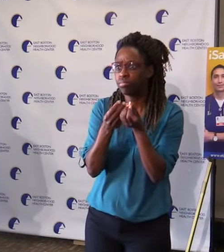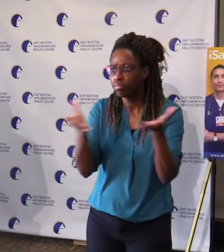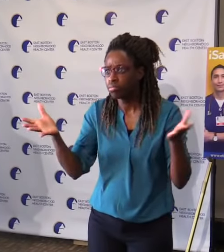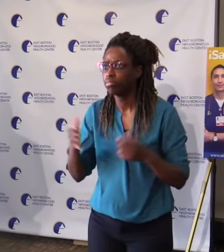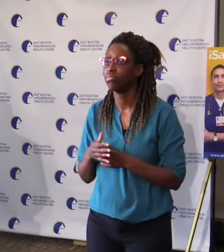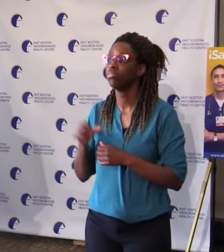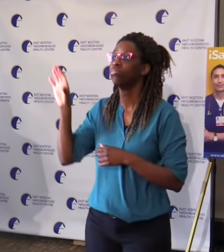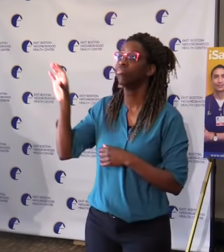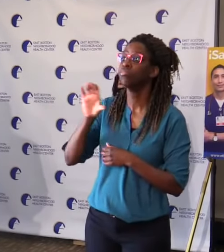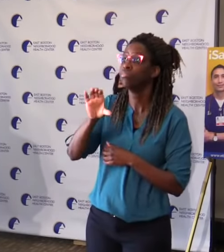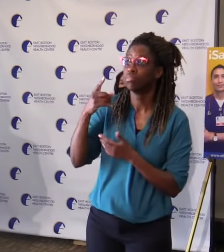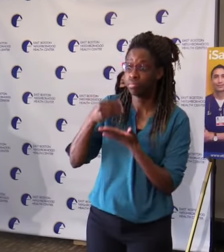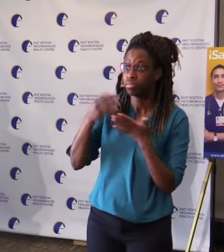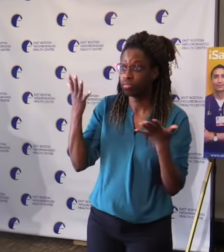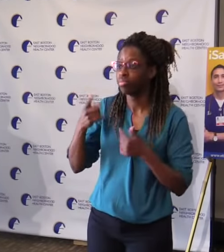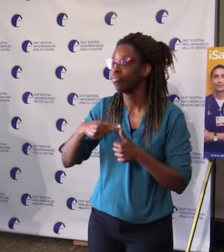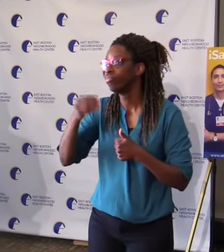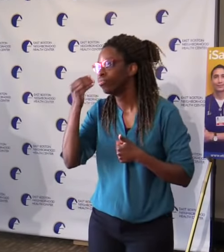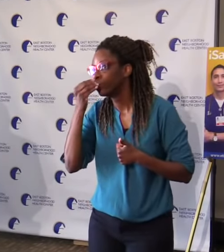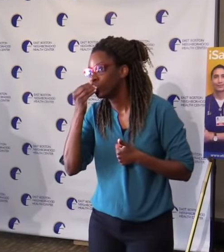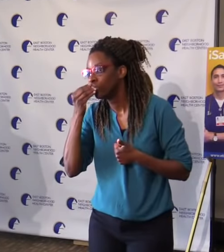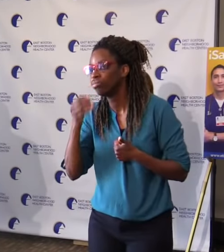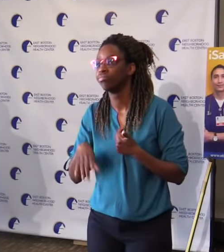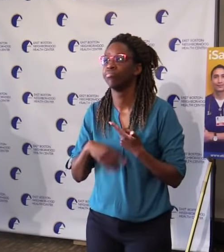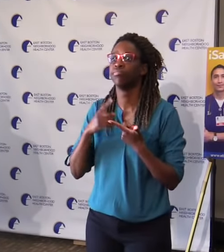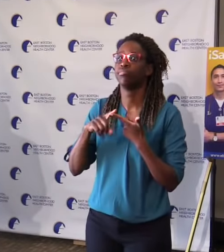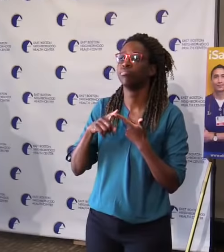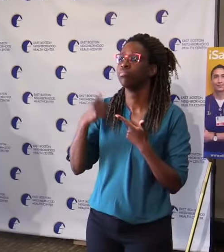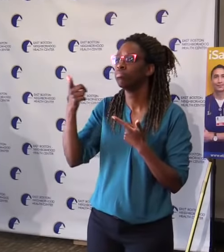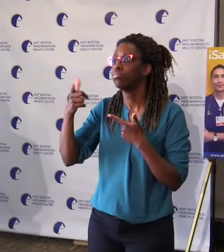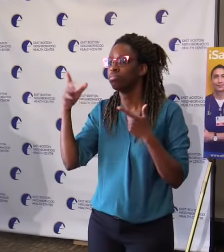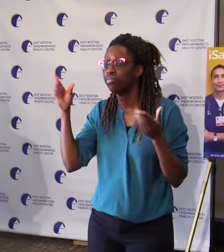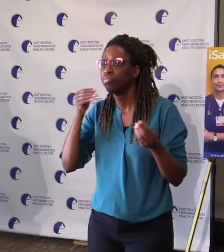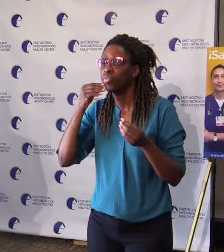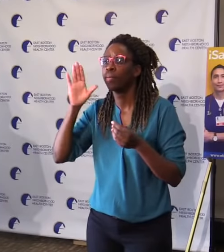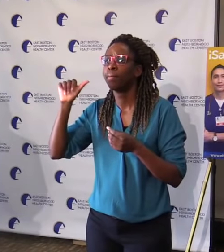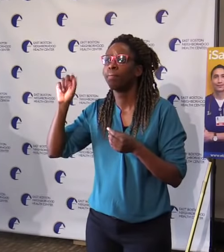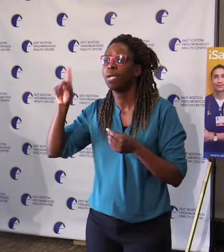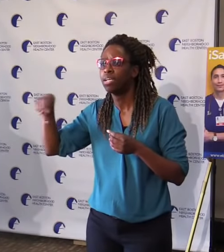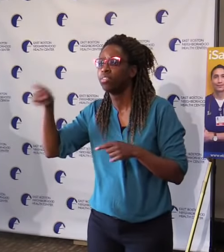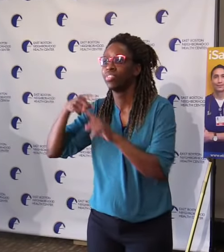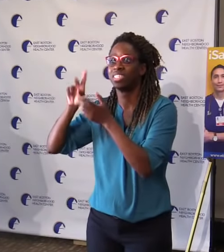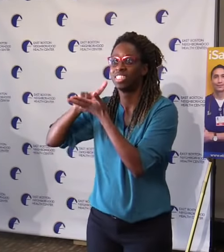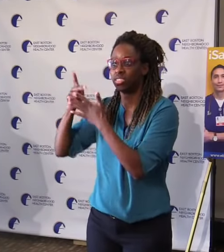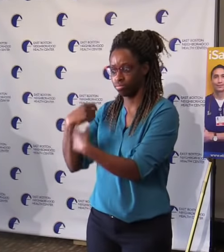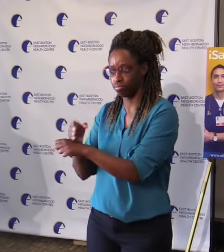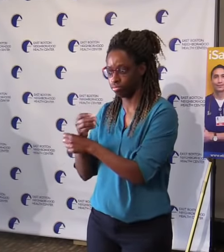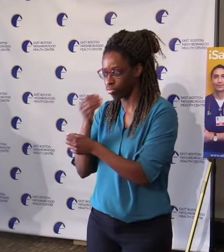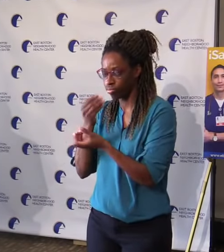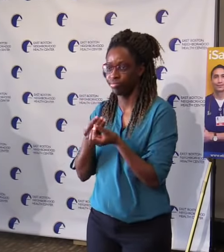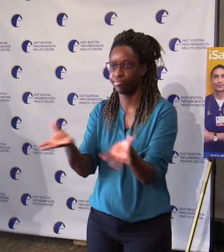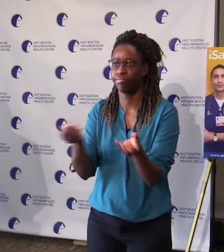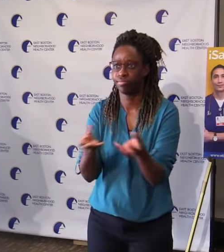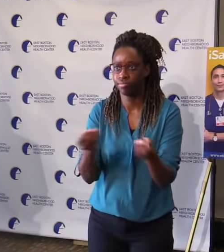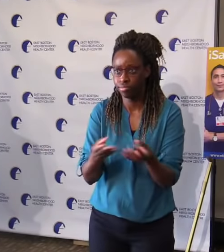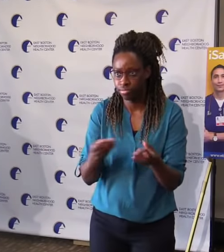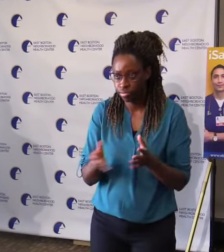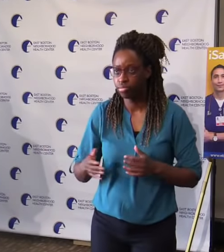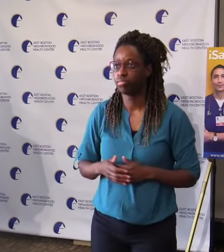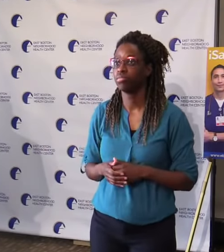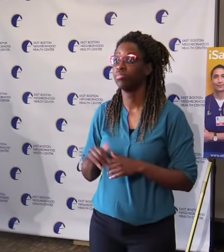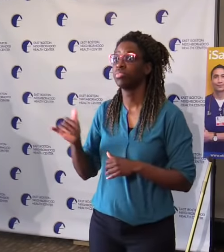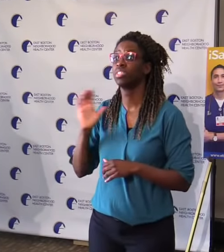kitchens. As we all know, as the governor said, the goal is to get everyone in Massachusetts vaccinated as soon as we can.